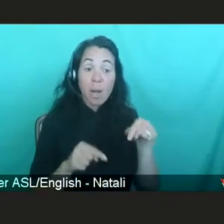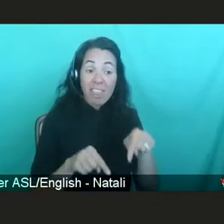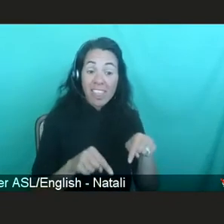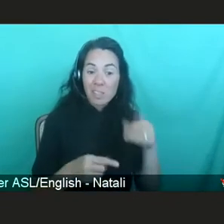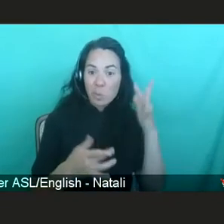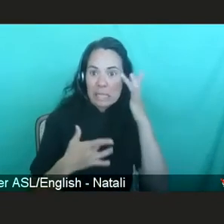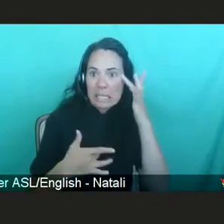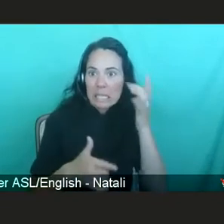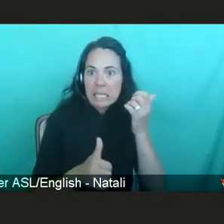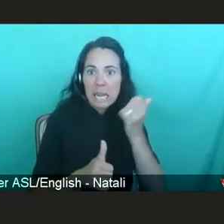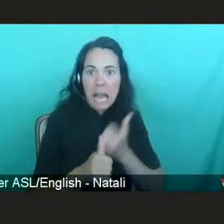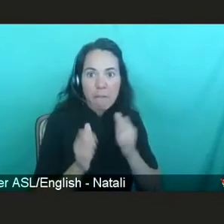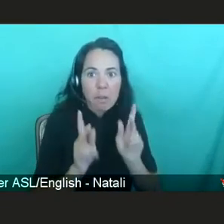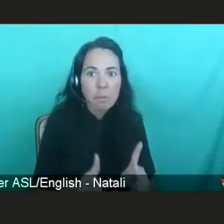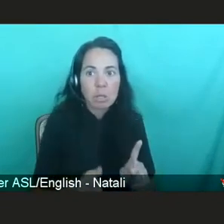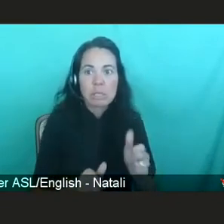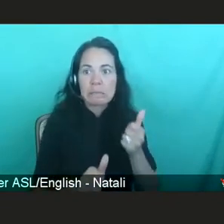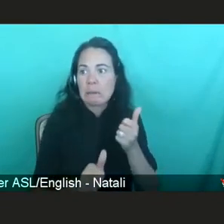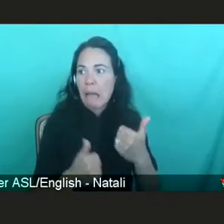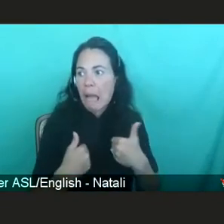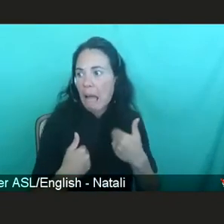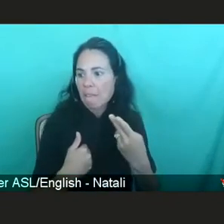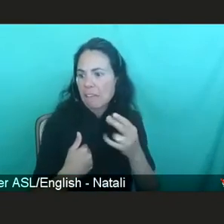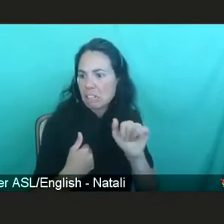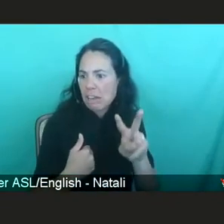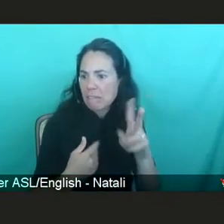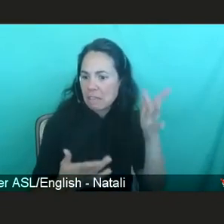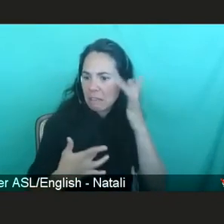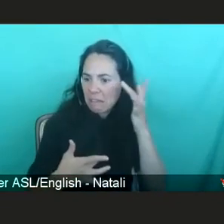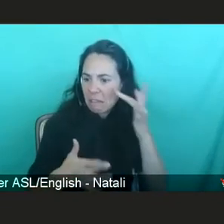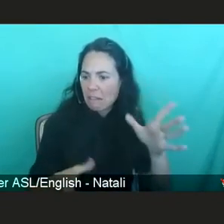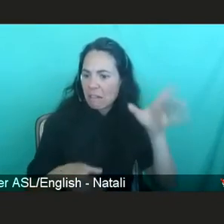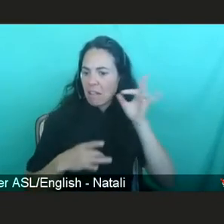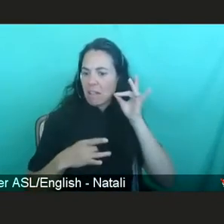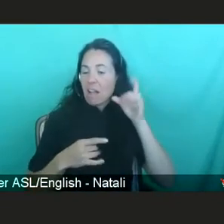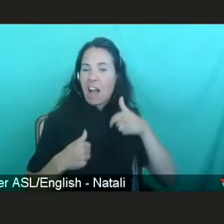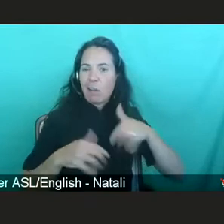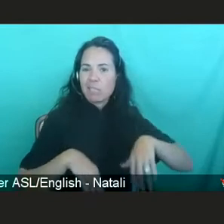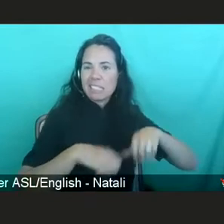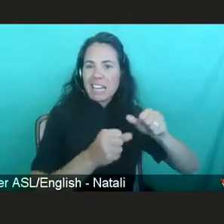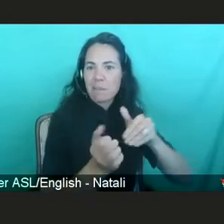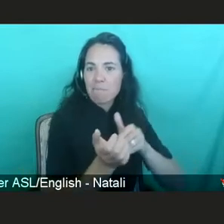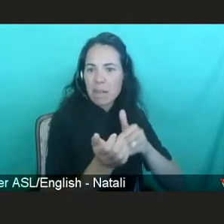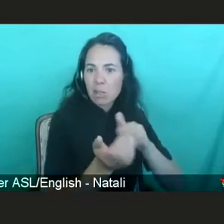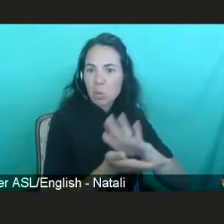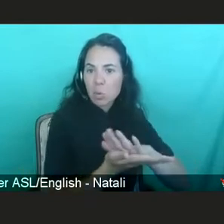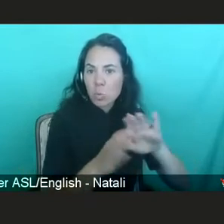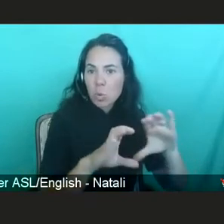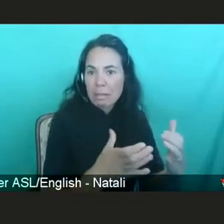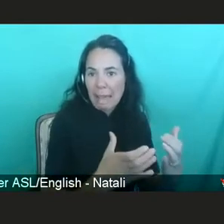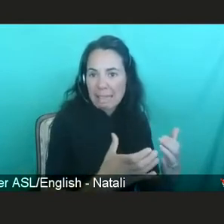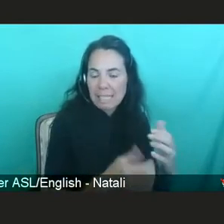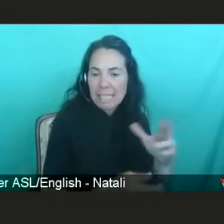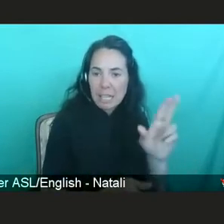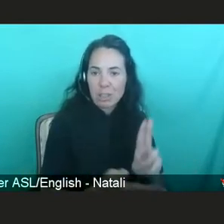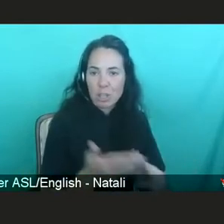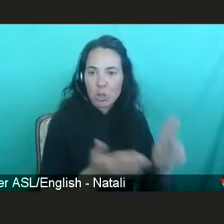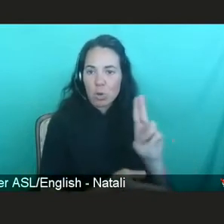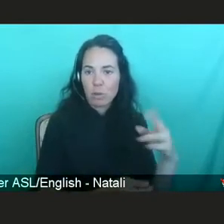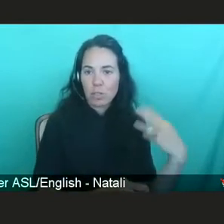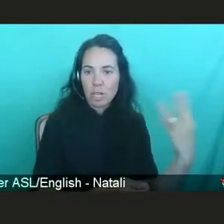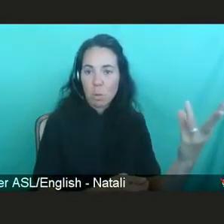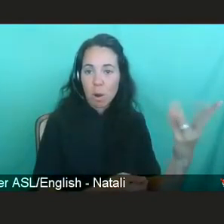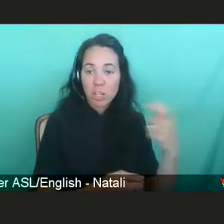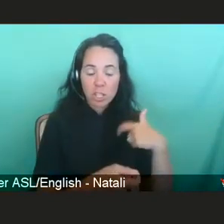HIV-infected person I took to the medical school classes at the University of Washington, I passed on by the next class.